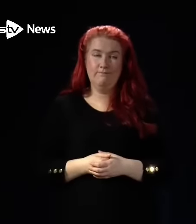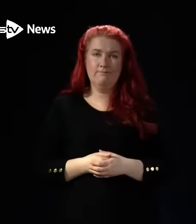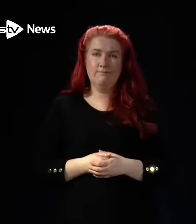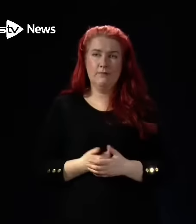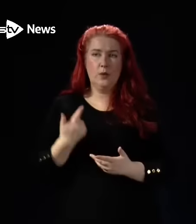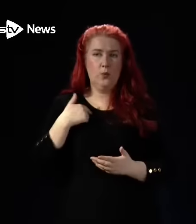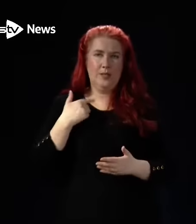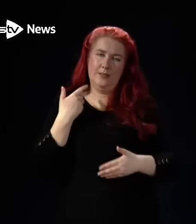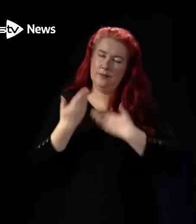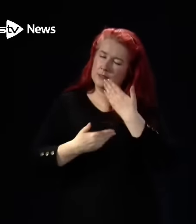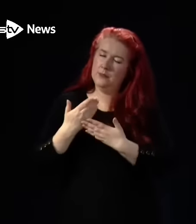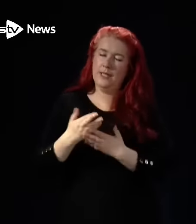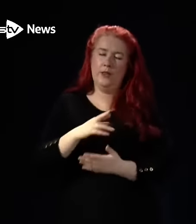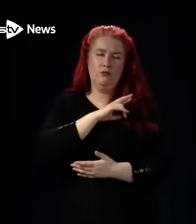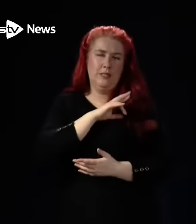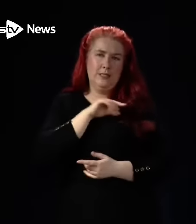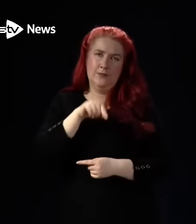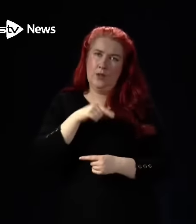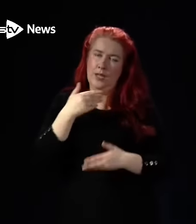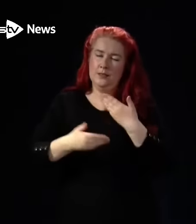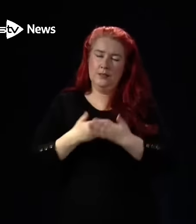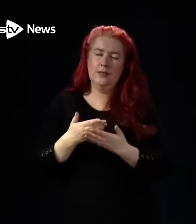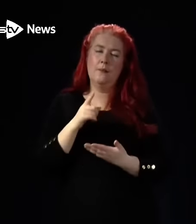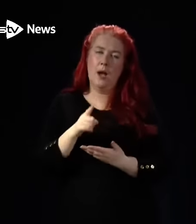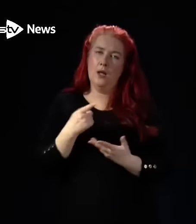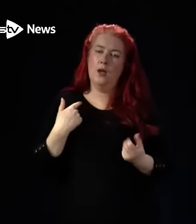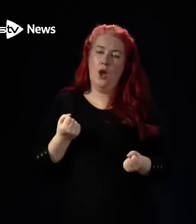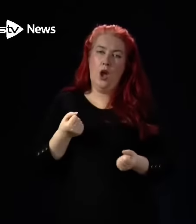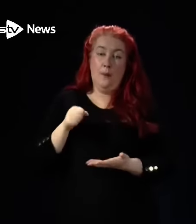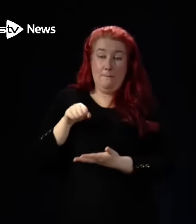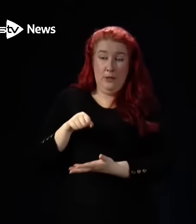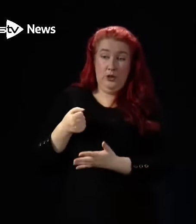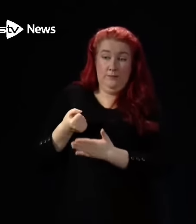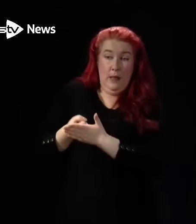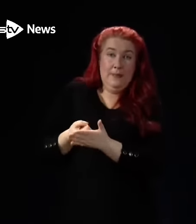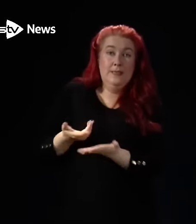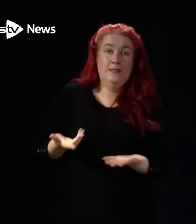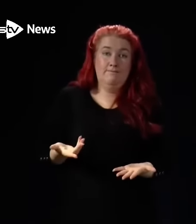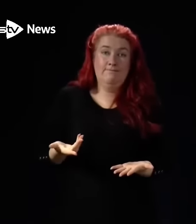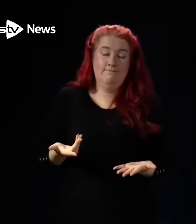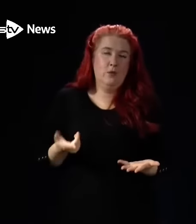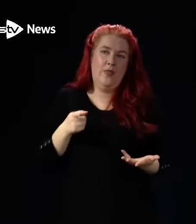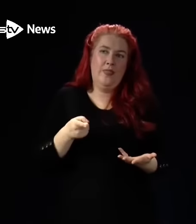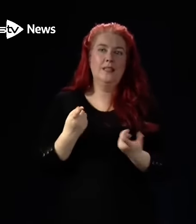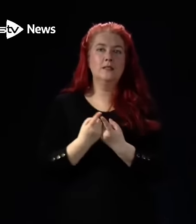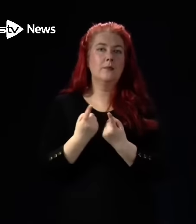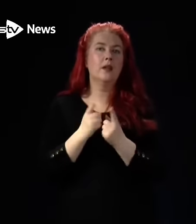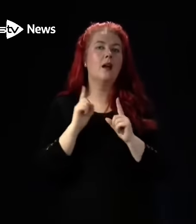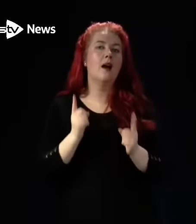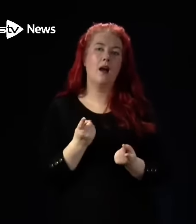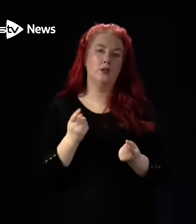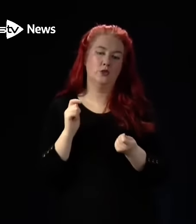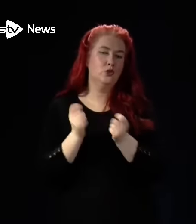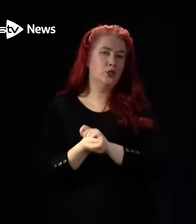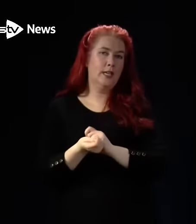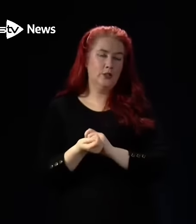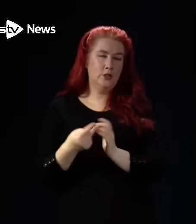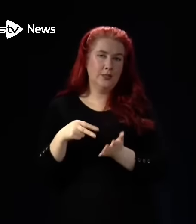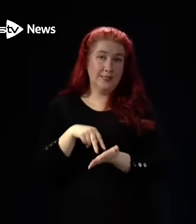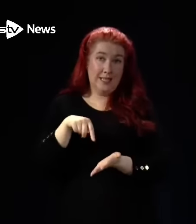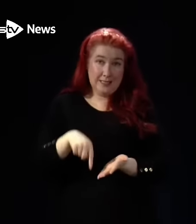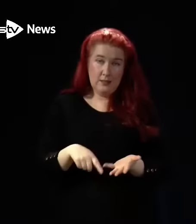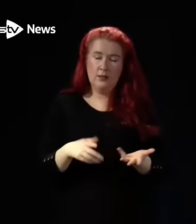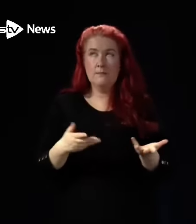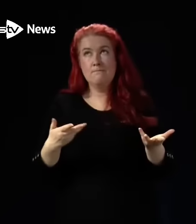reasons for that many, many times. I won't go into that today. We have finite resources and that is something I cannot change standing here. But what I can